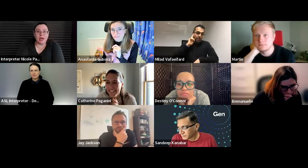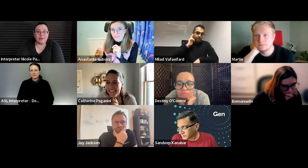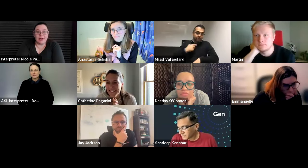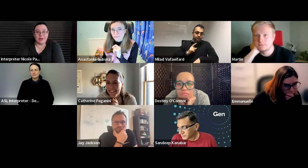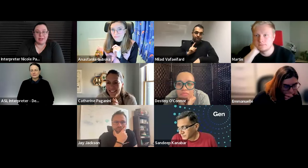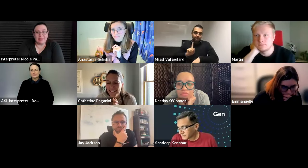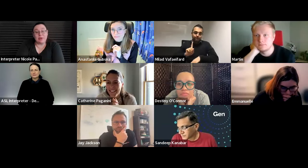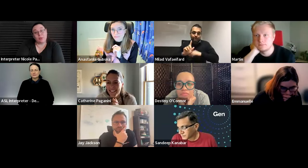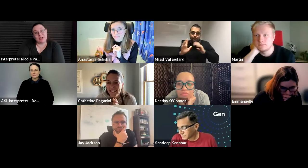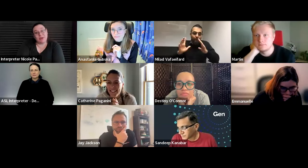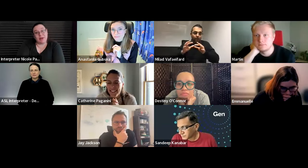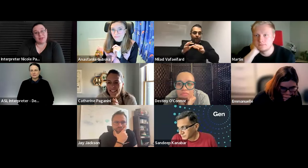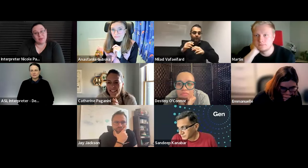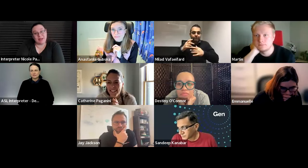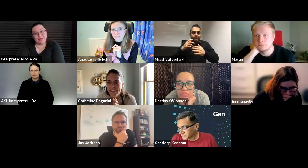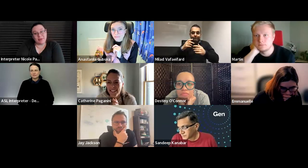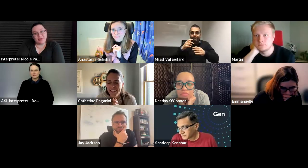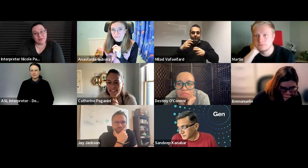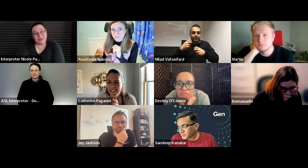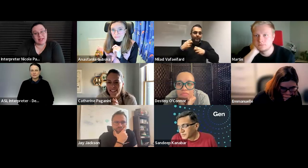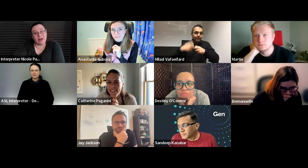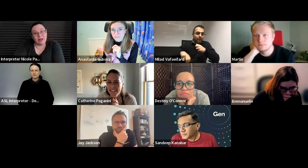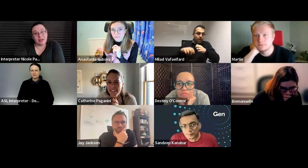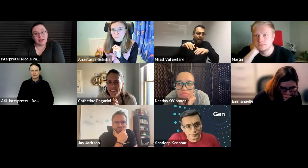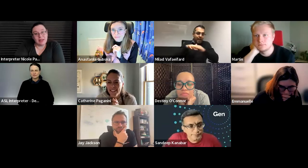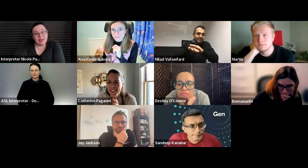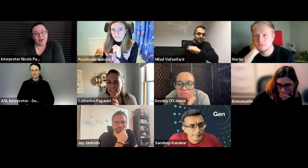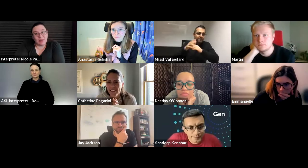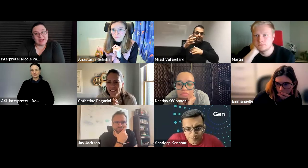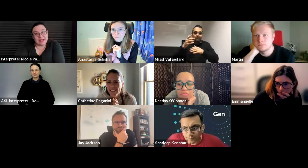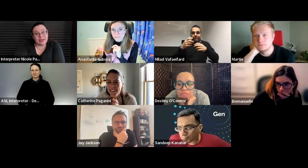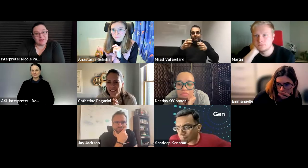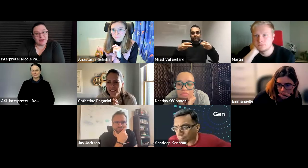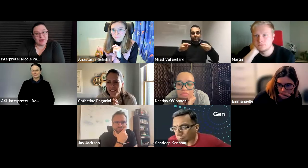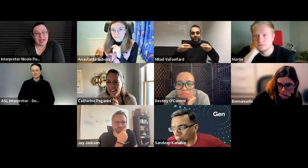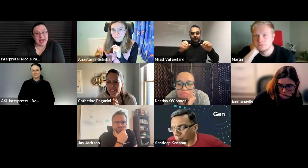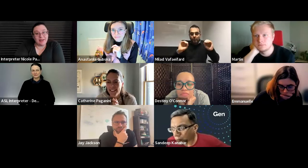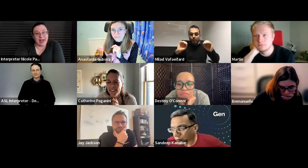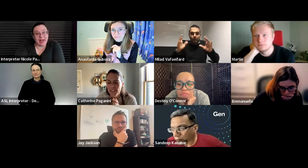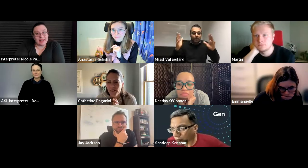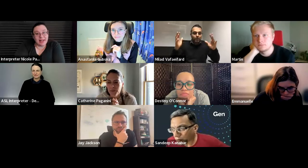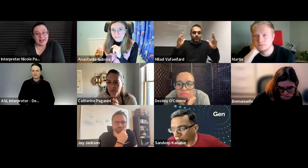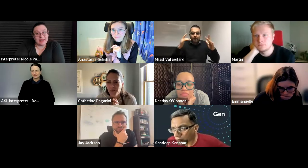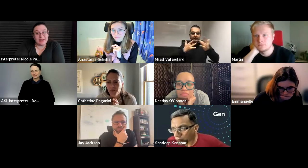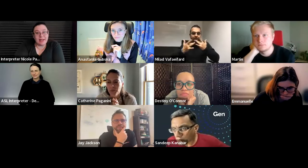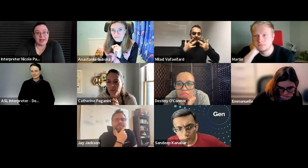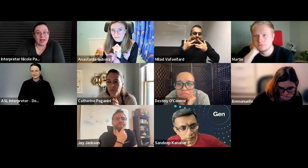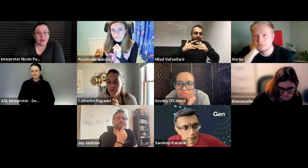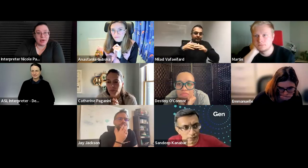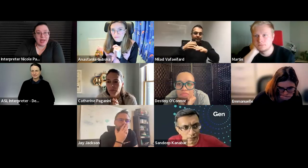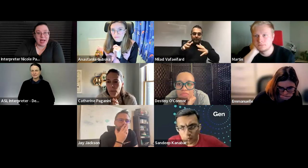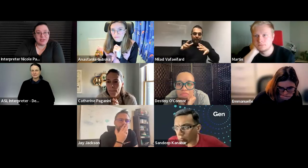it's a lot of hearing people went to it i was the one deaf person who was there so it was a little difficult to have access